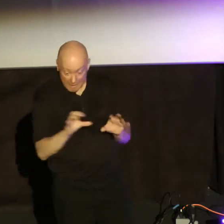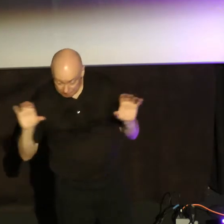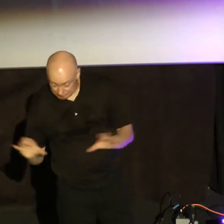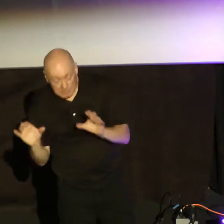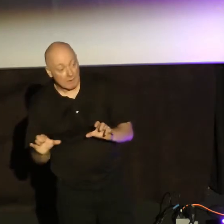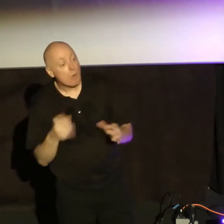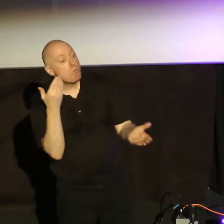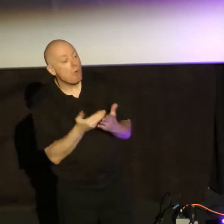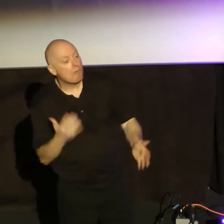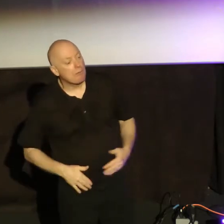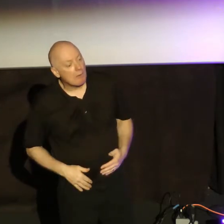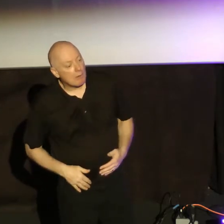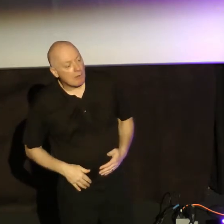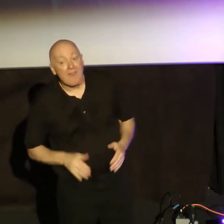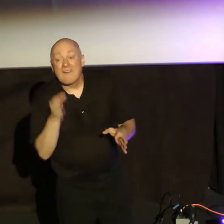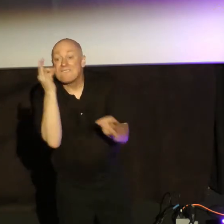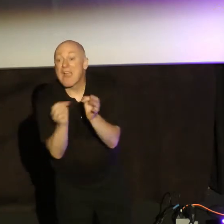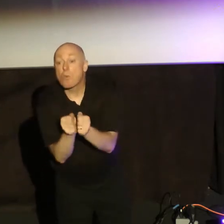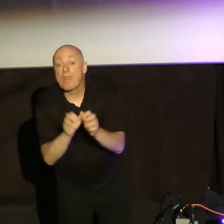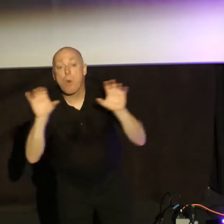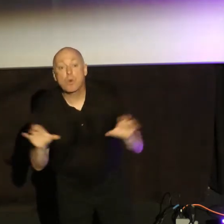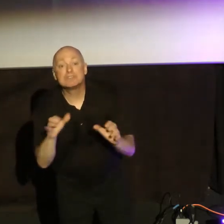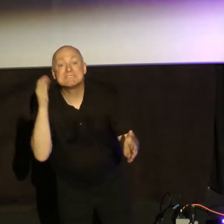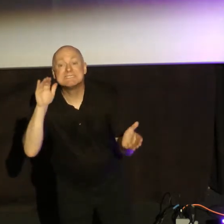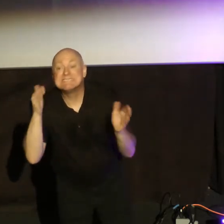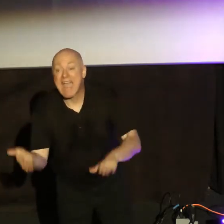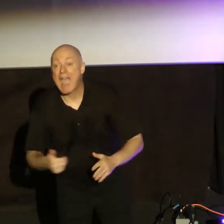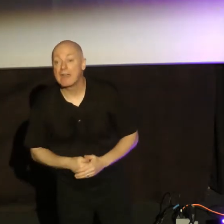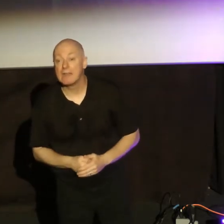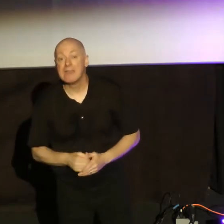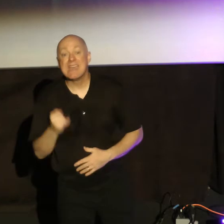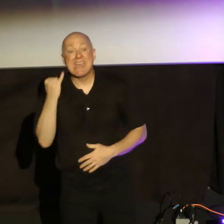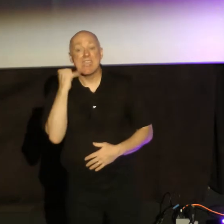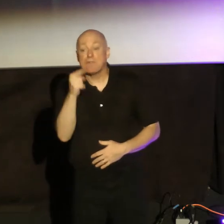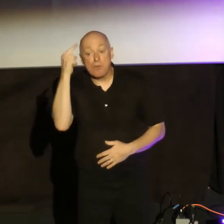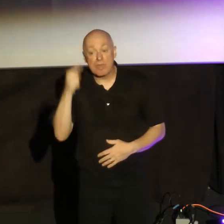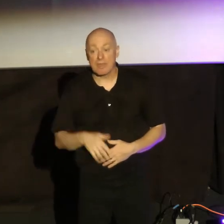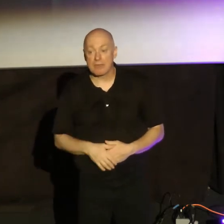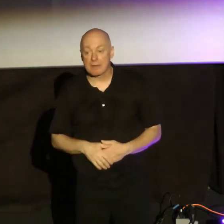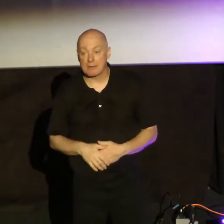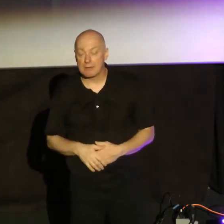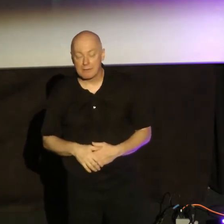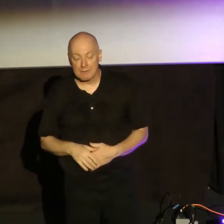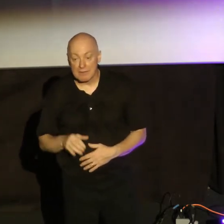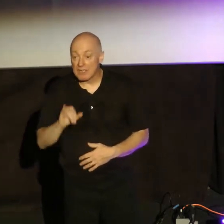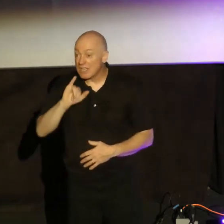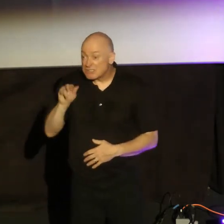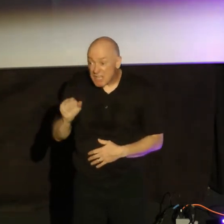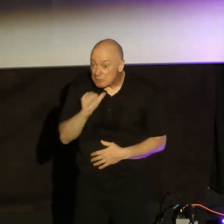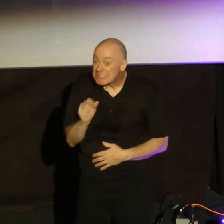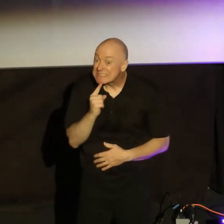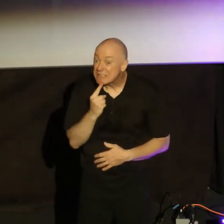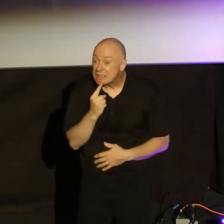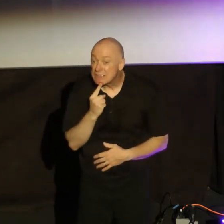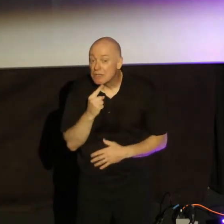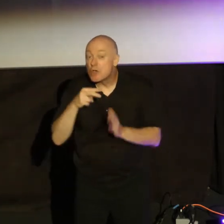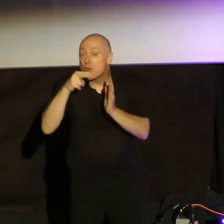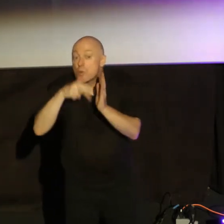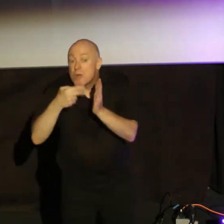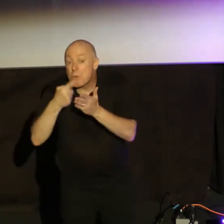for proof. Why? Because faith without works is dead. And if you think James is not serious about this, look at what he says. Look at what